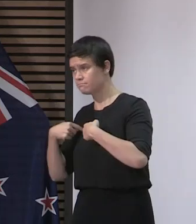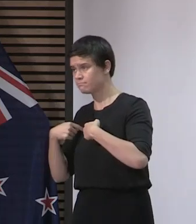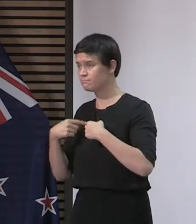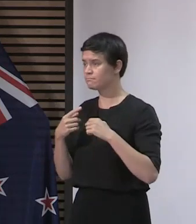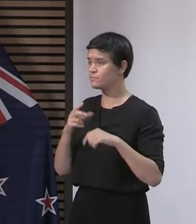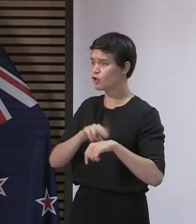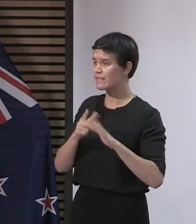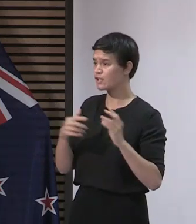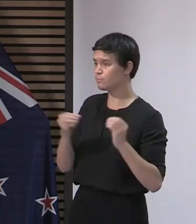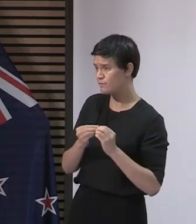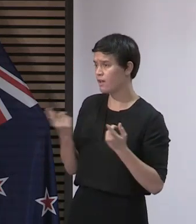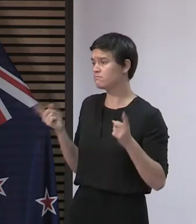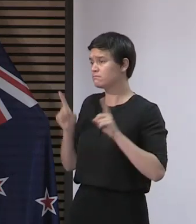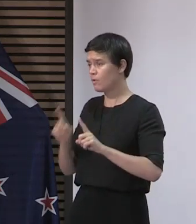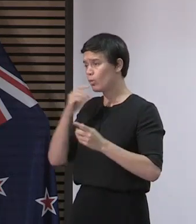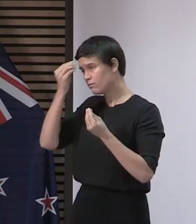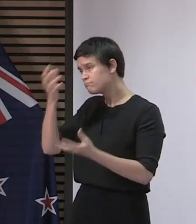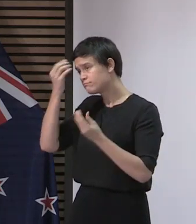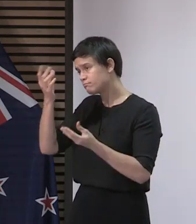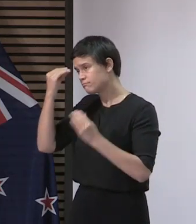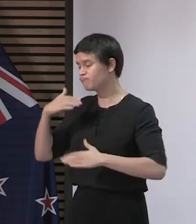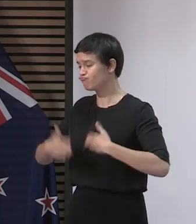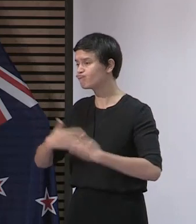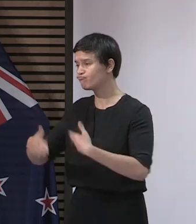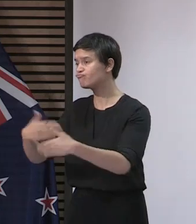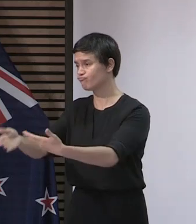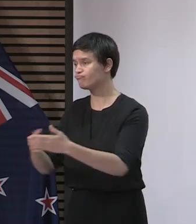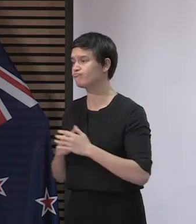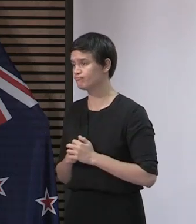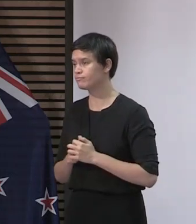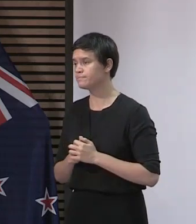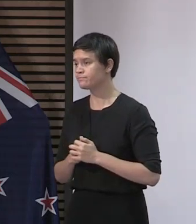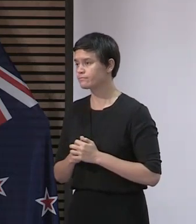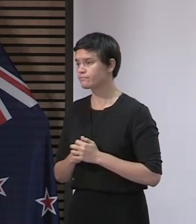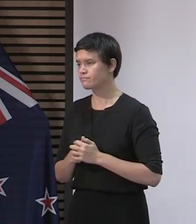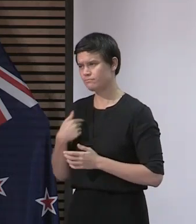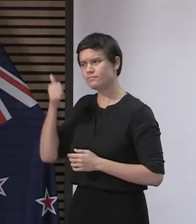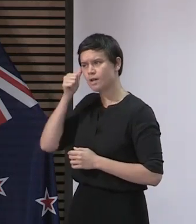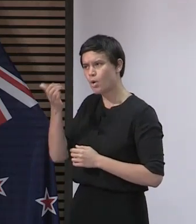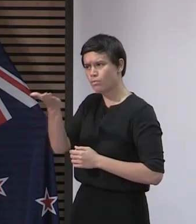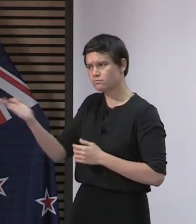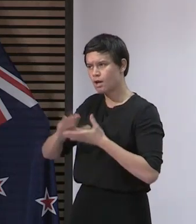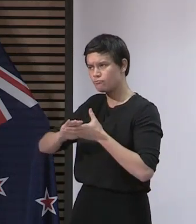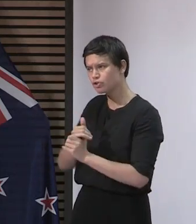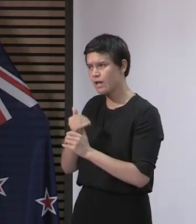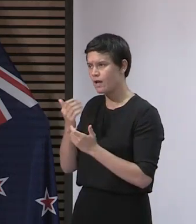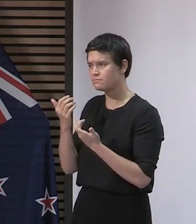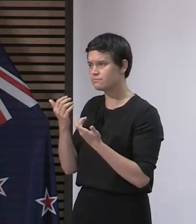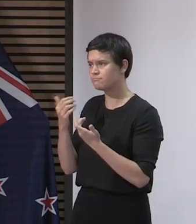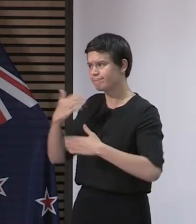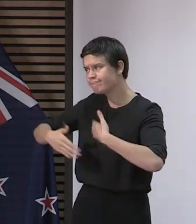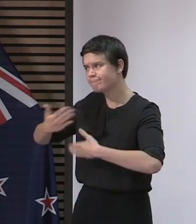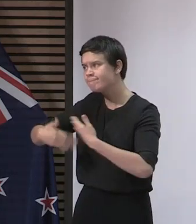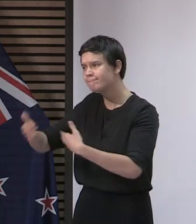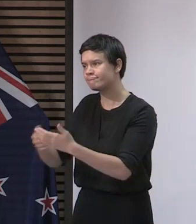information and advice during level four. And so that's why I want to preserve my thanks for the day to